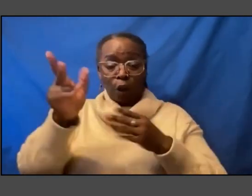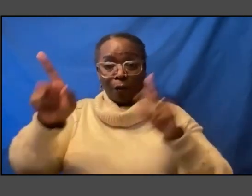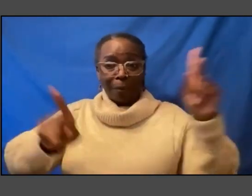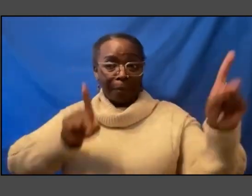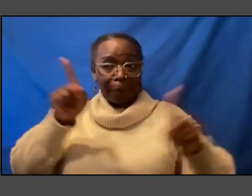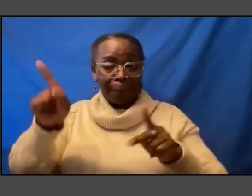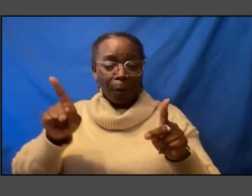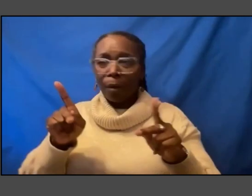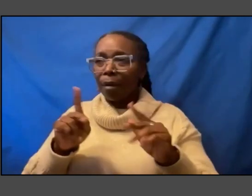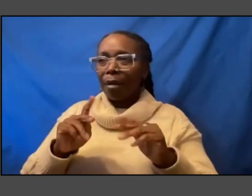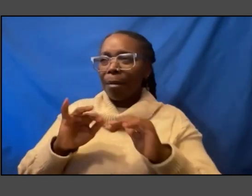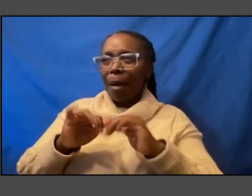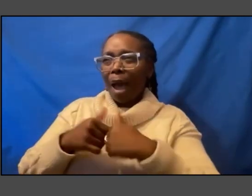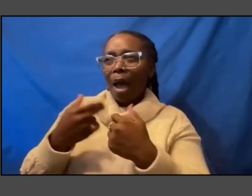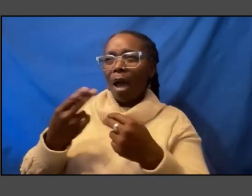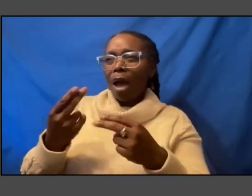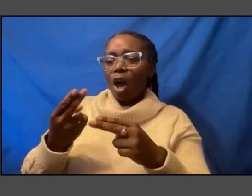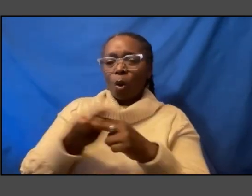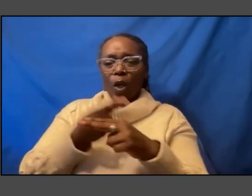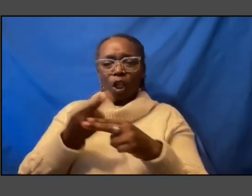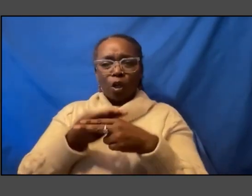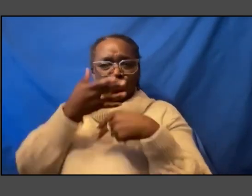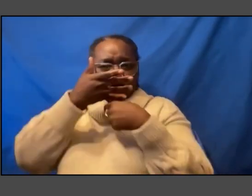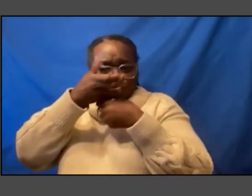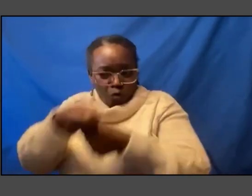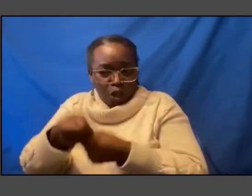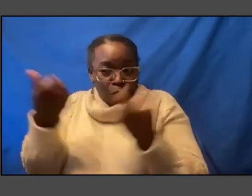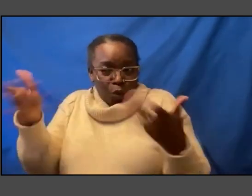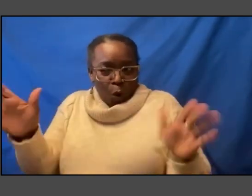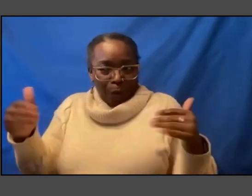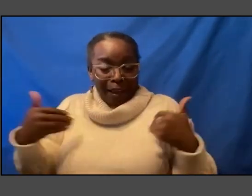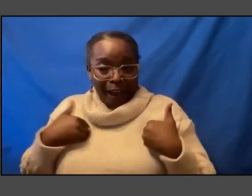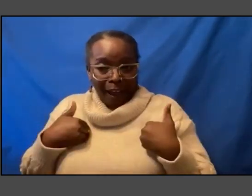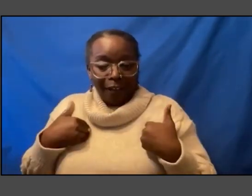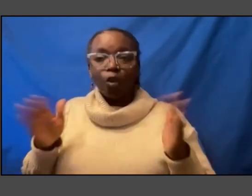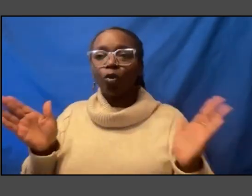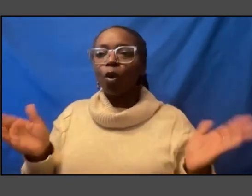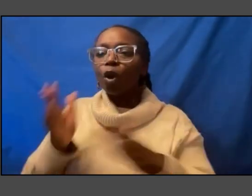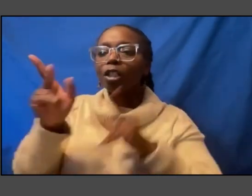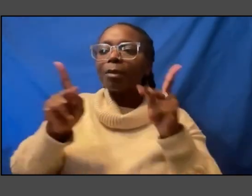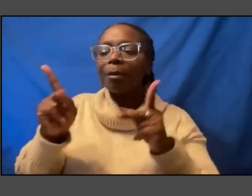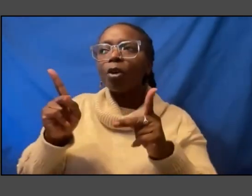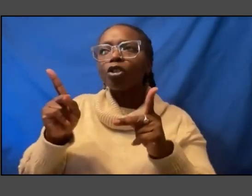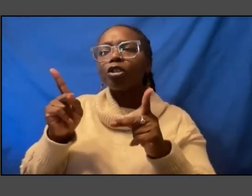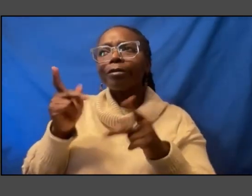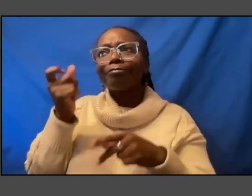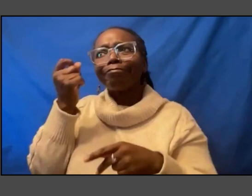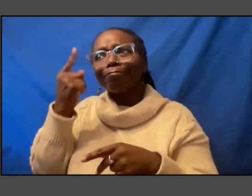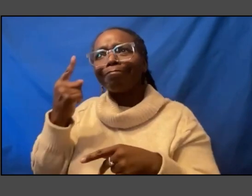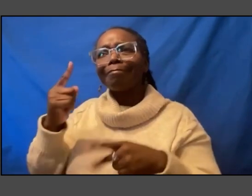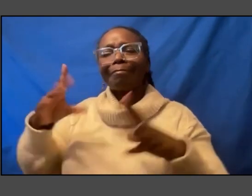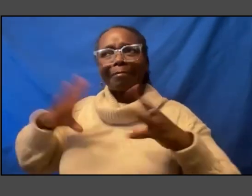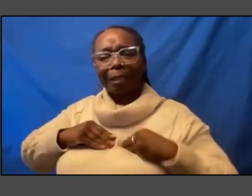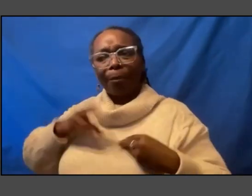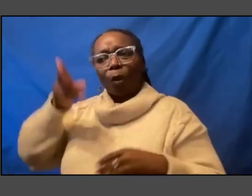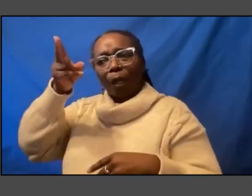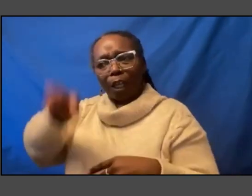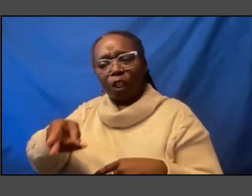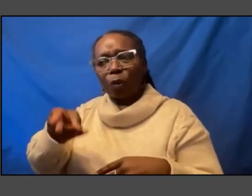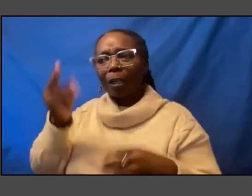the trust we have to encourage people to grapple with their history to encourage people to think about climate change to really